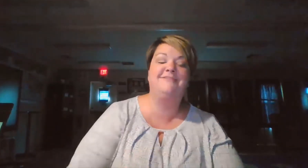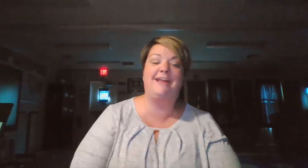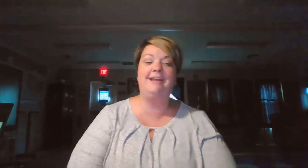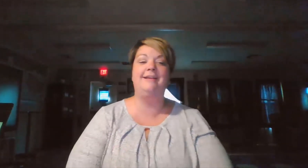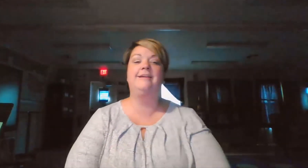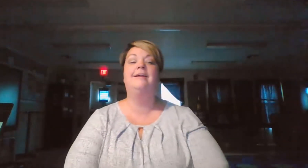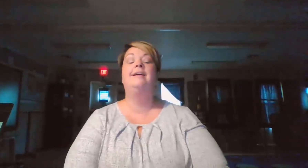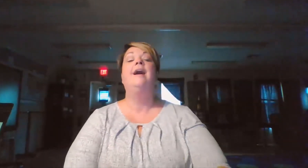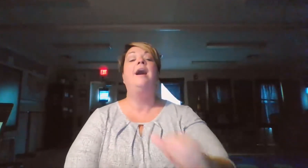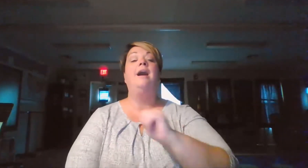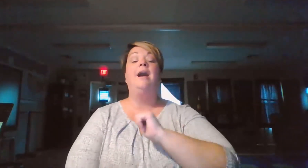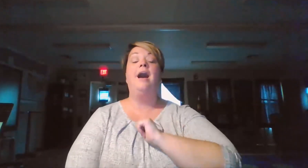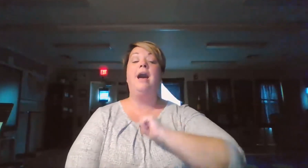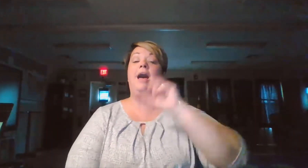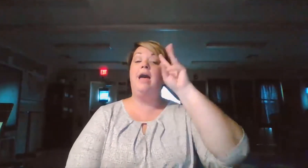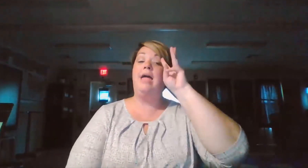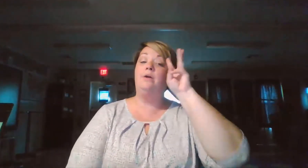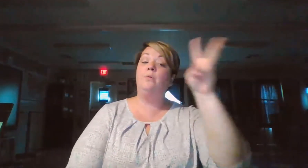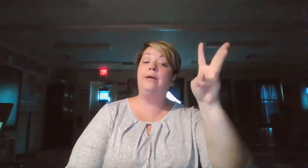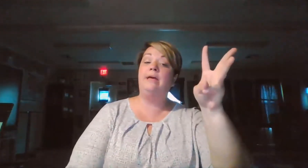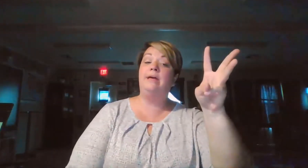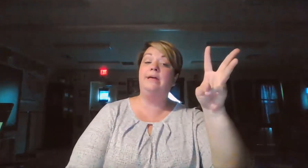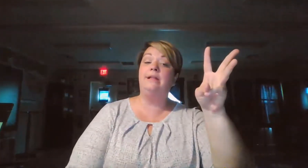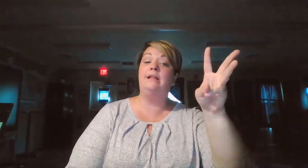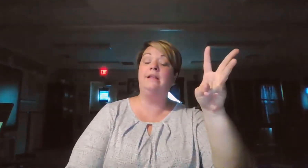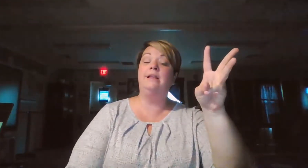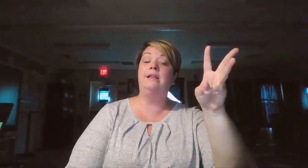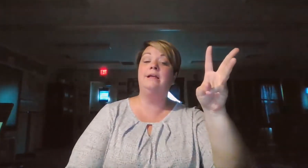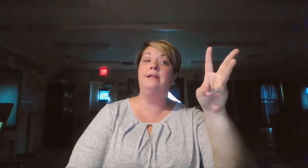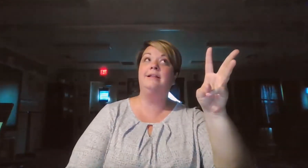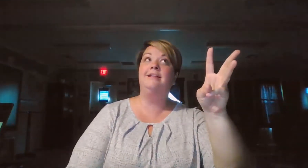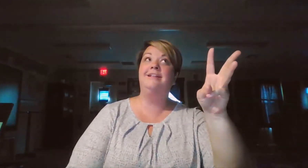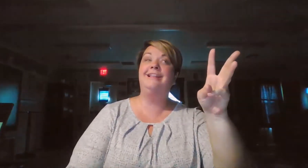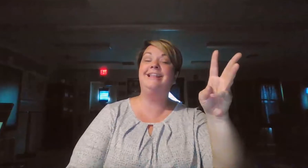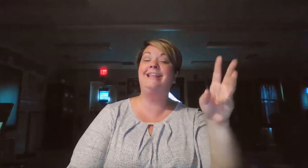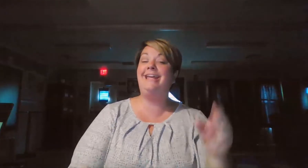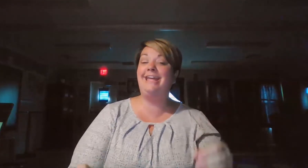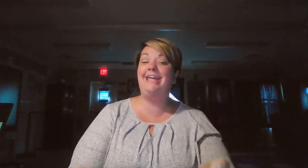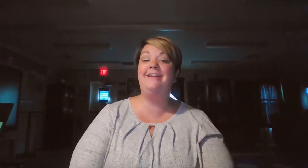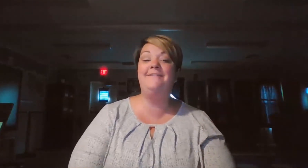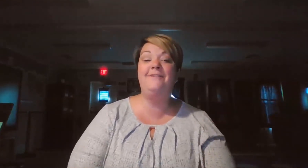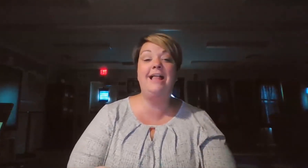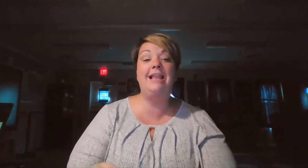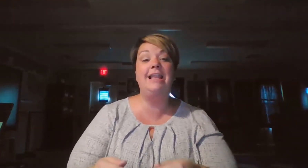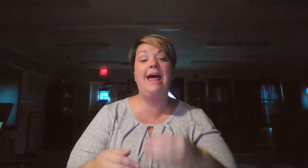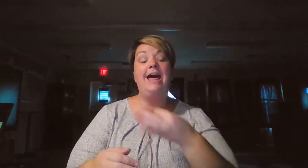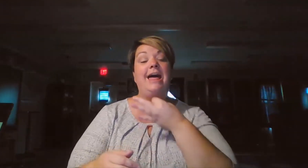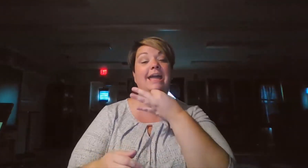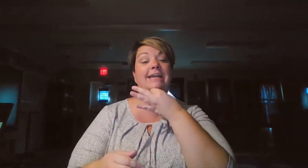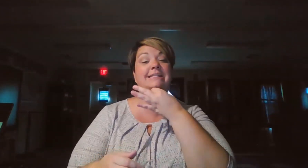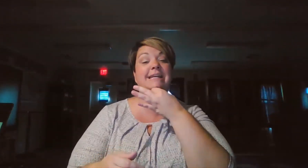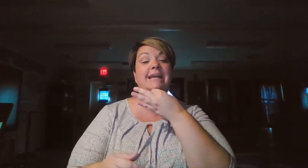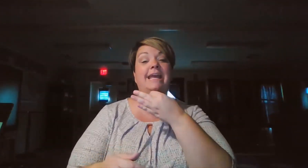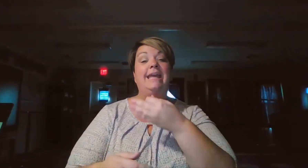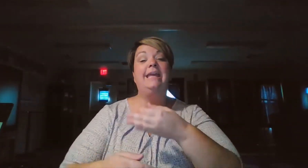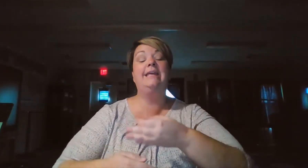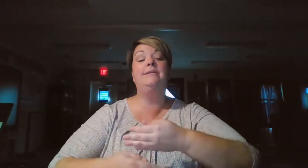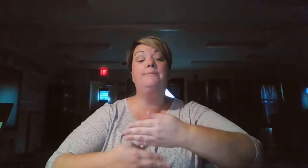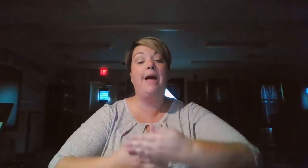Ready. I will leave a light in my